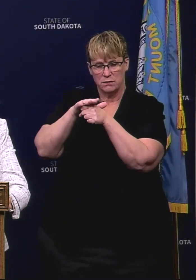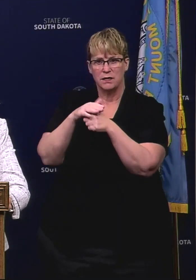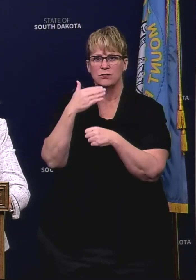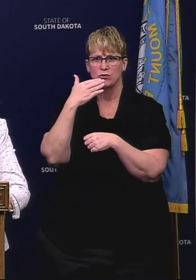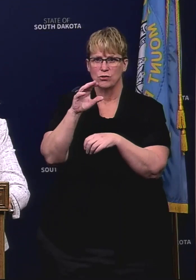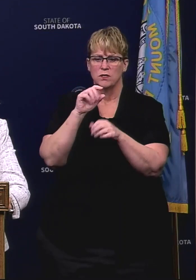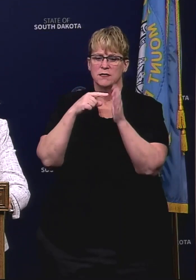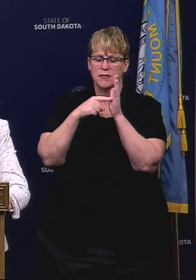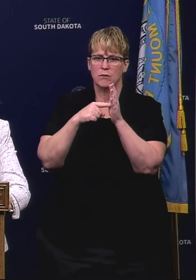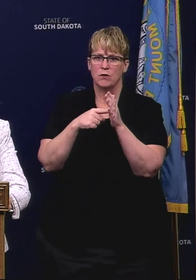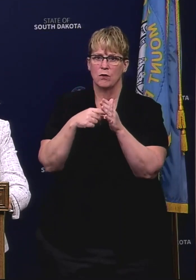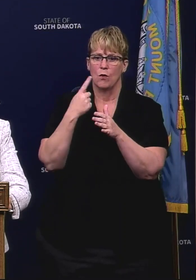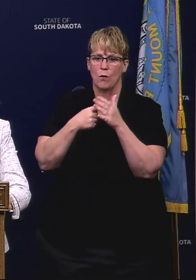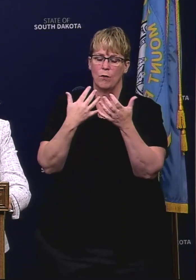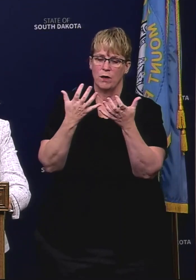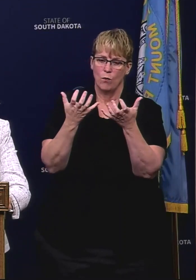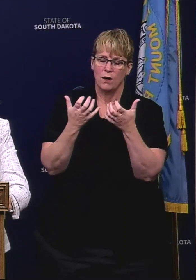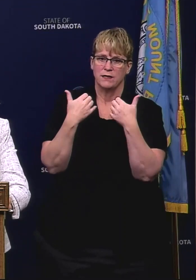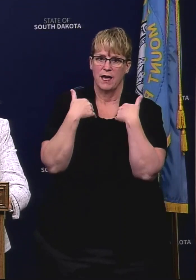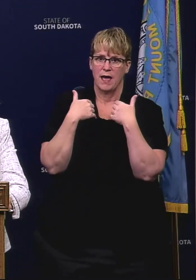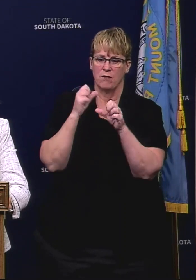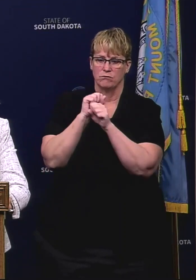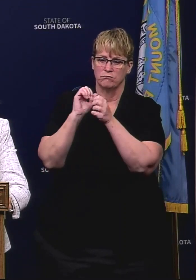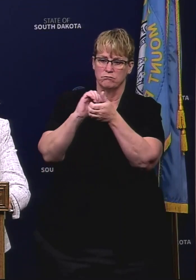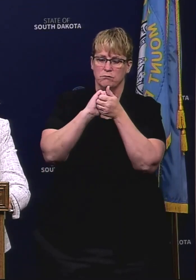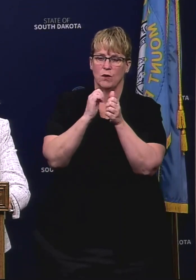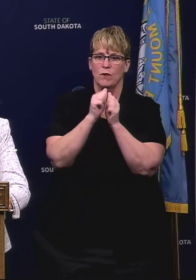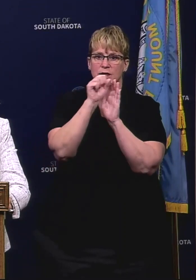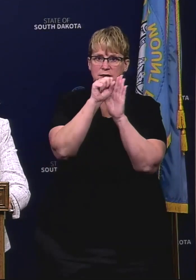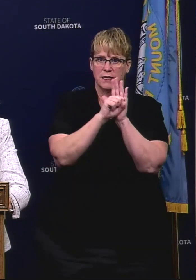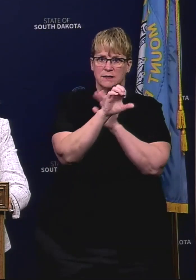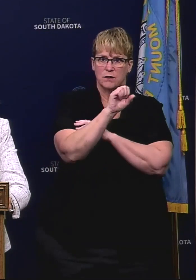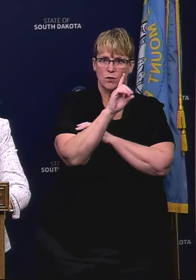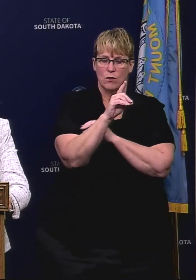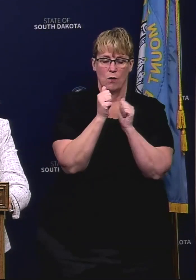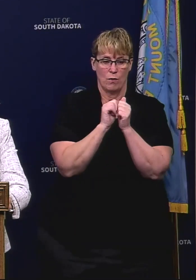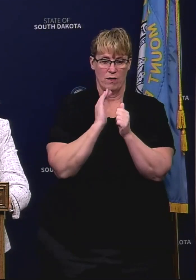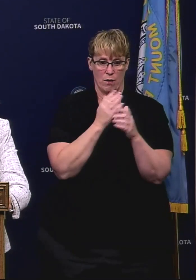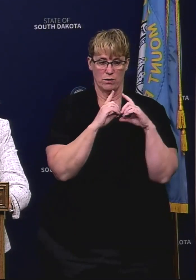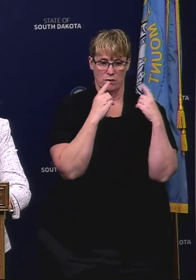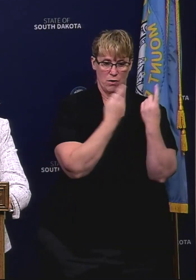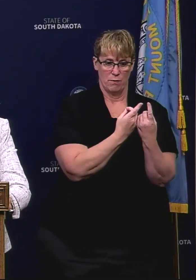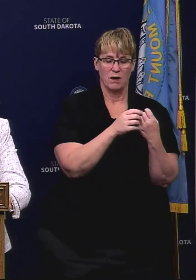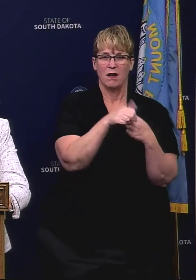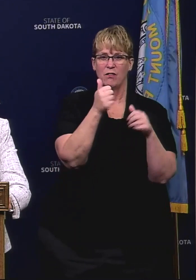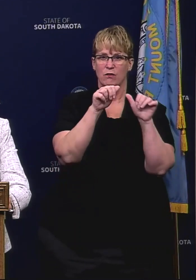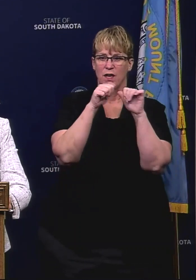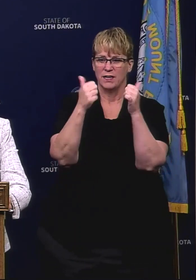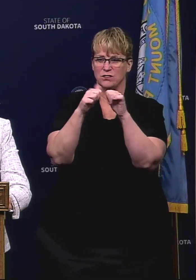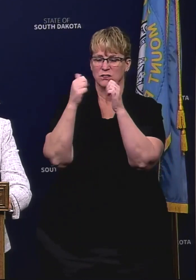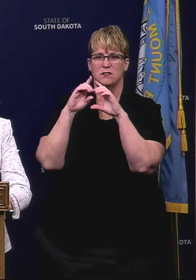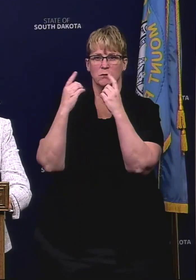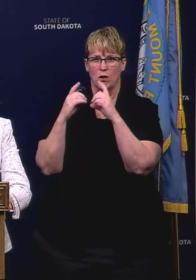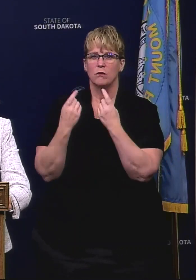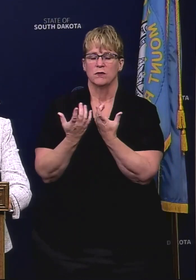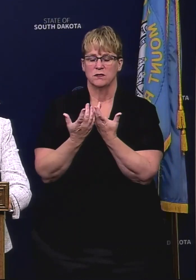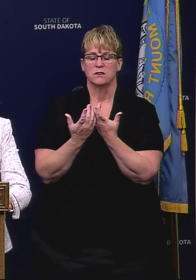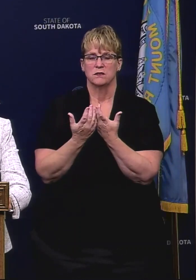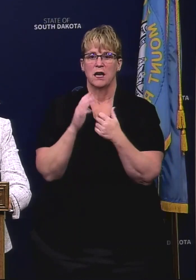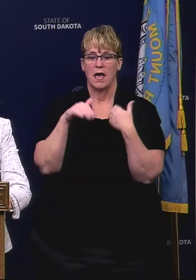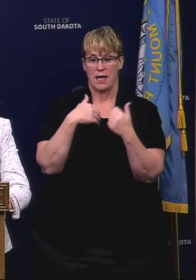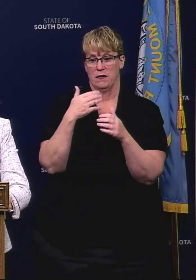the partnerships that we strive to have within the state of South Dakota both between our department and other agencies and